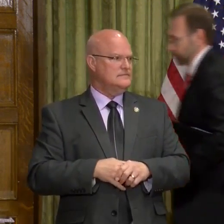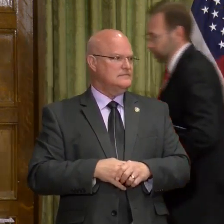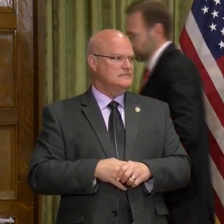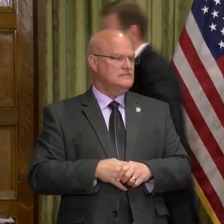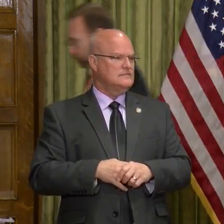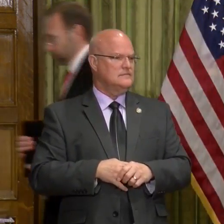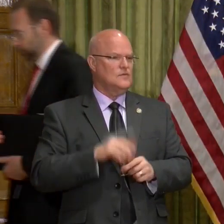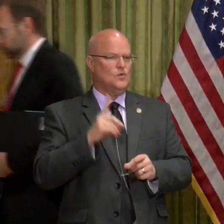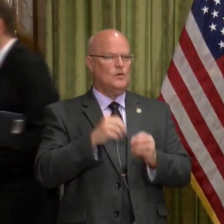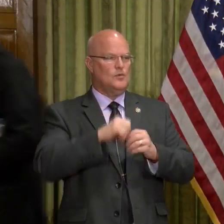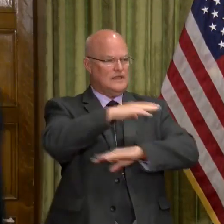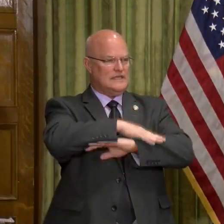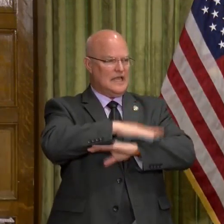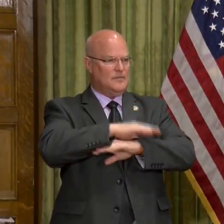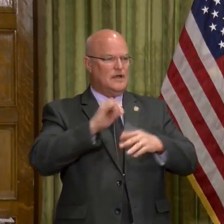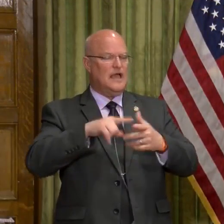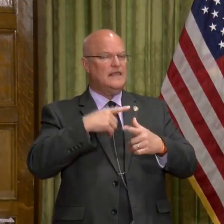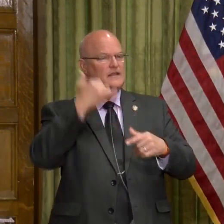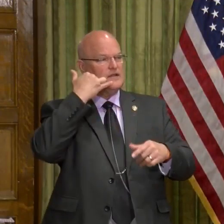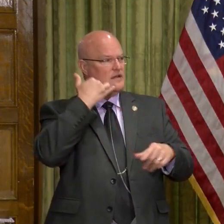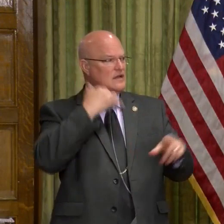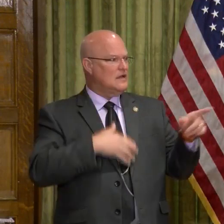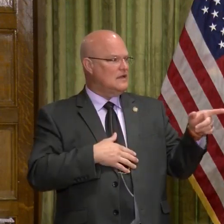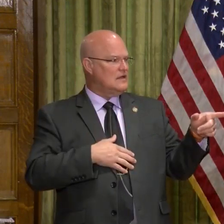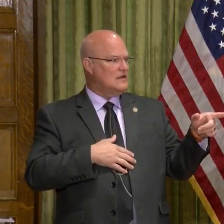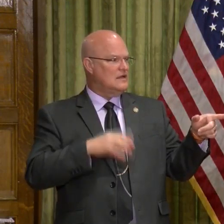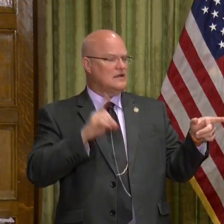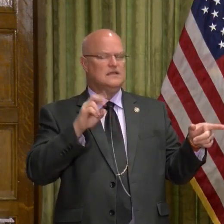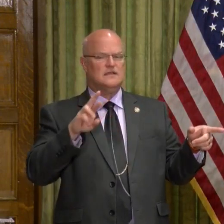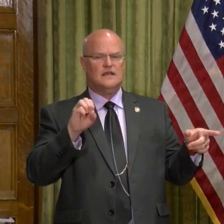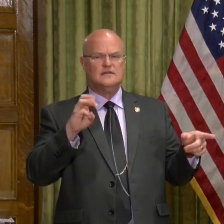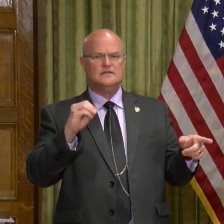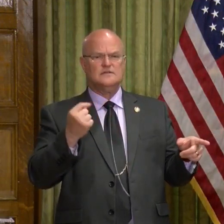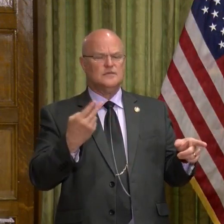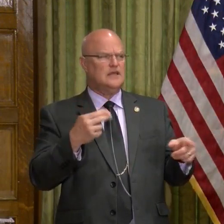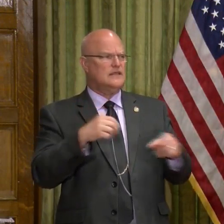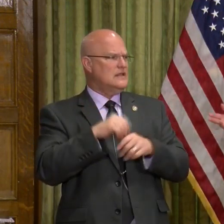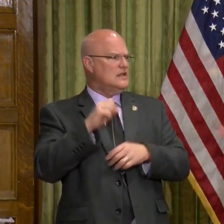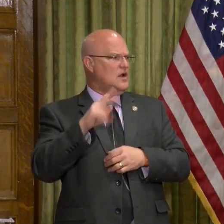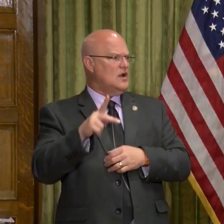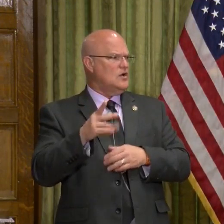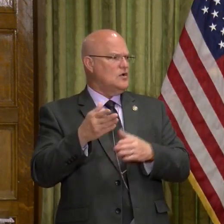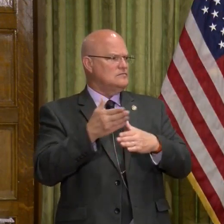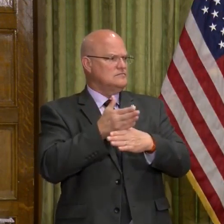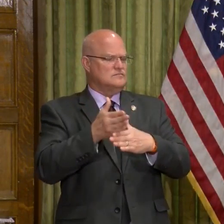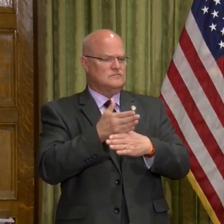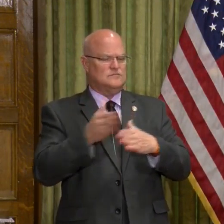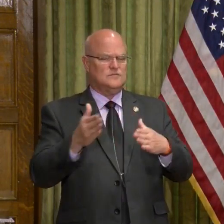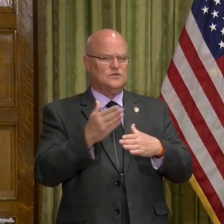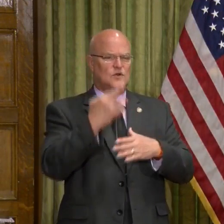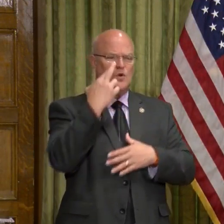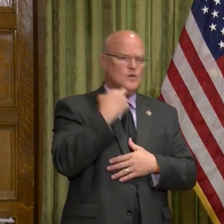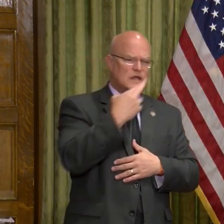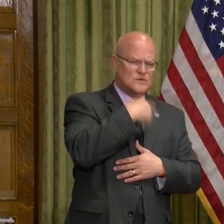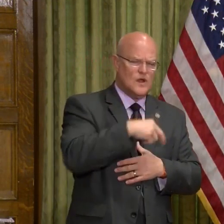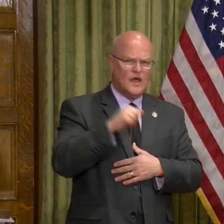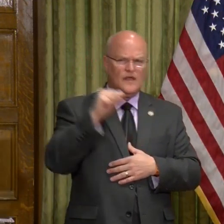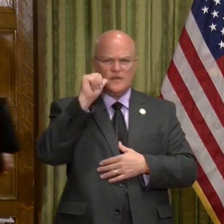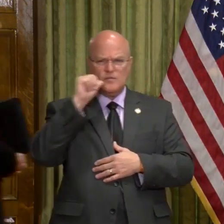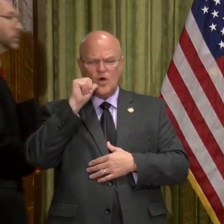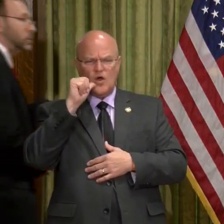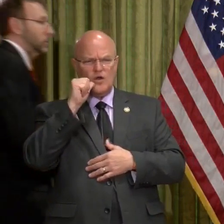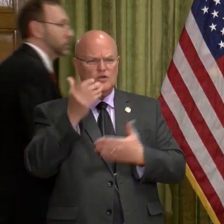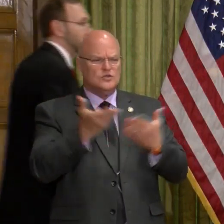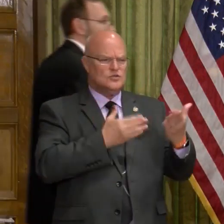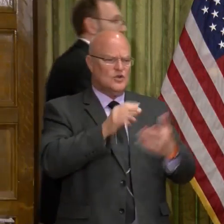Let's do one more at the table, then we'll go remotely. Yes. In Arkansas, what's the breakdown between a restaurant and a bar? Or if simply serve,